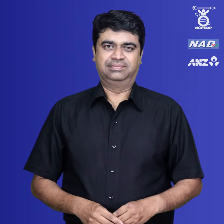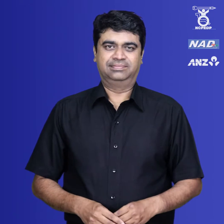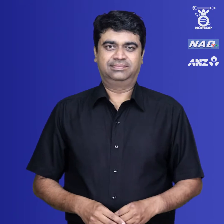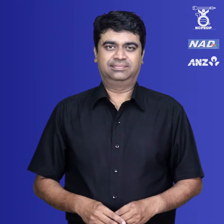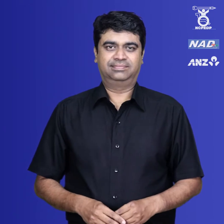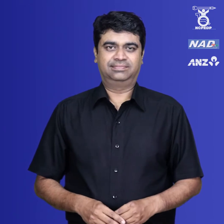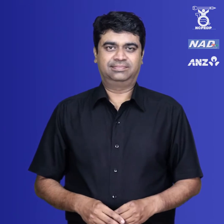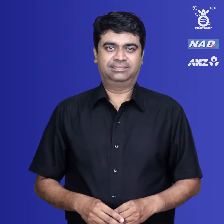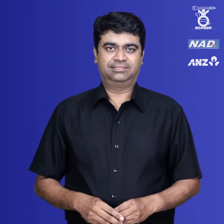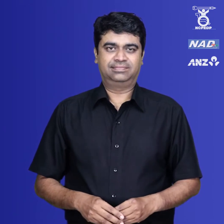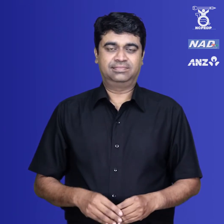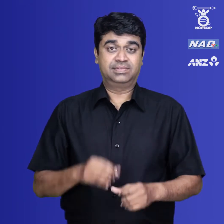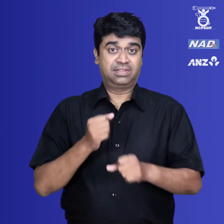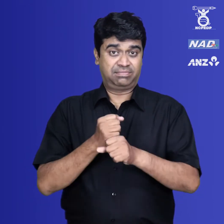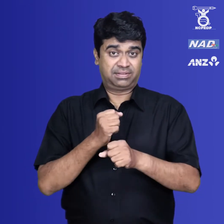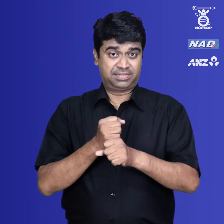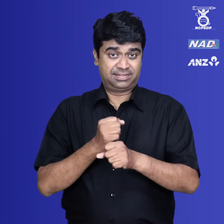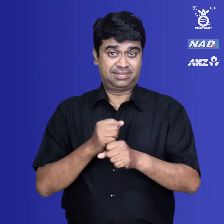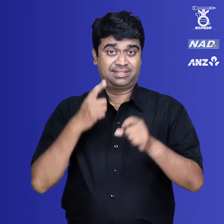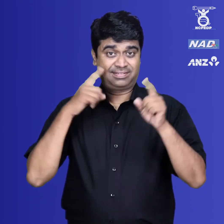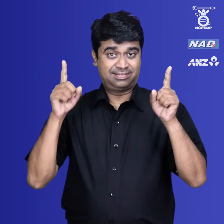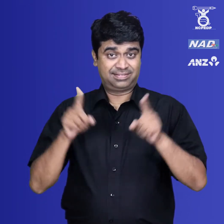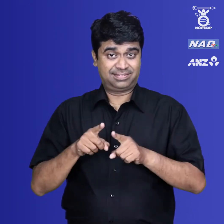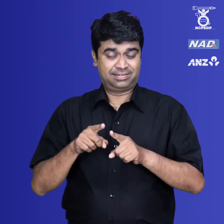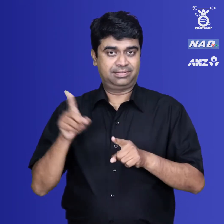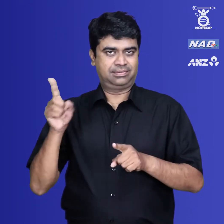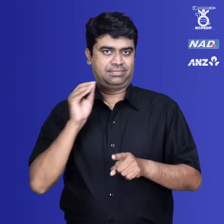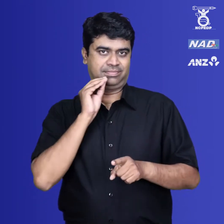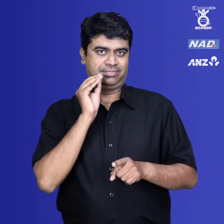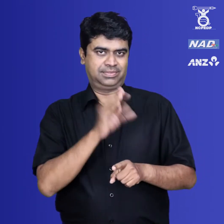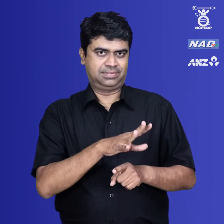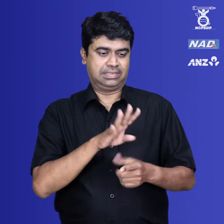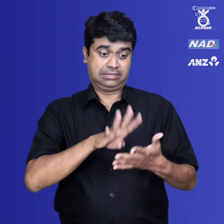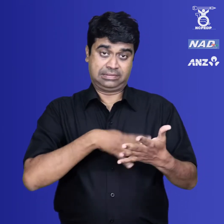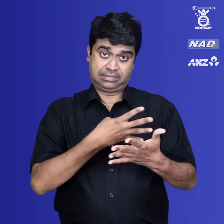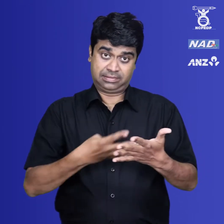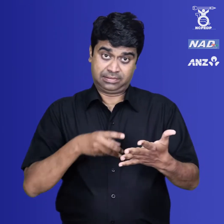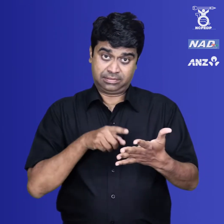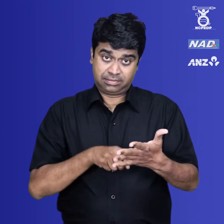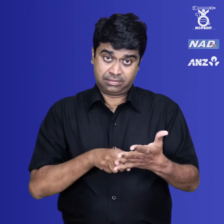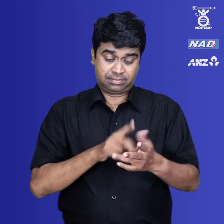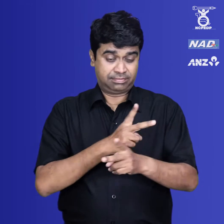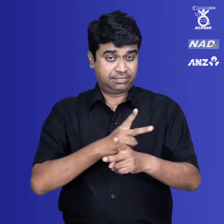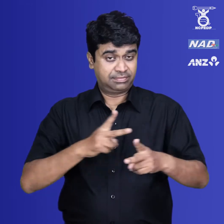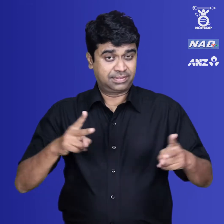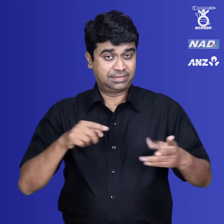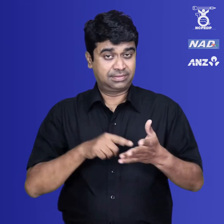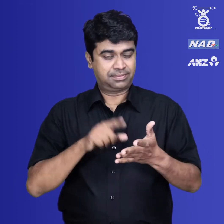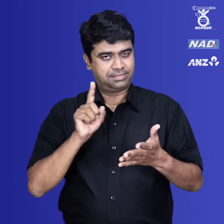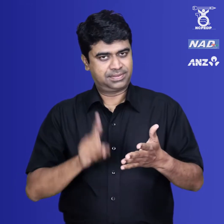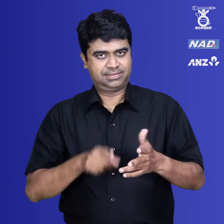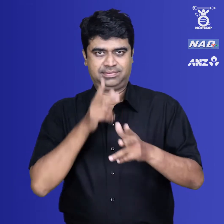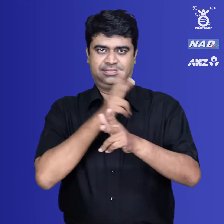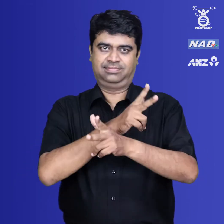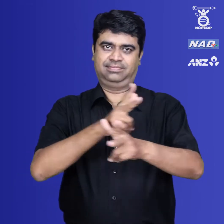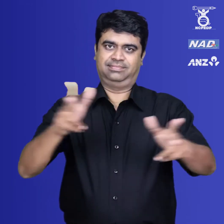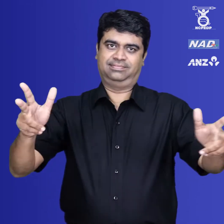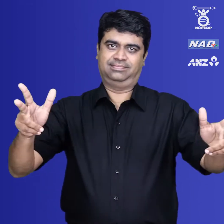The central government shall notify guidelines for the purpose of assessing the extent of specified disability in a